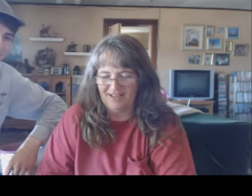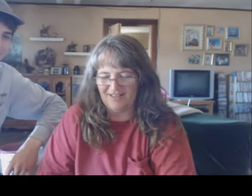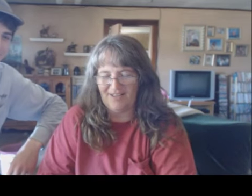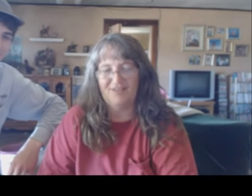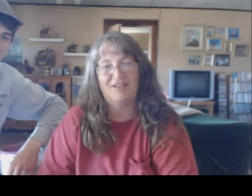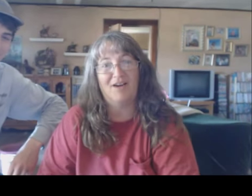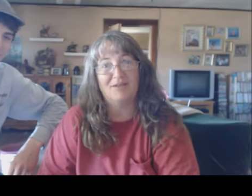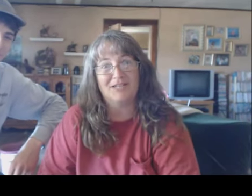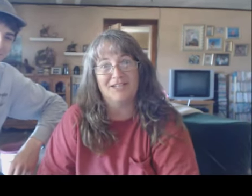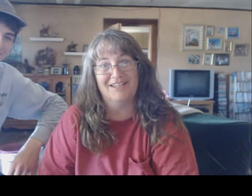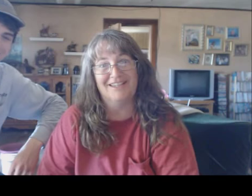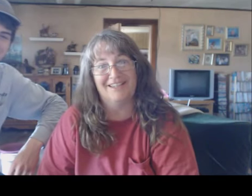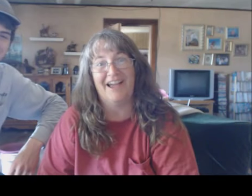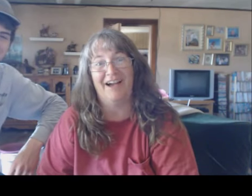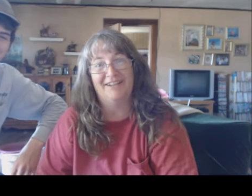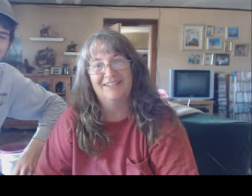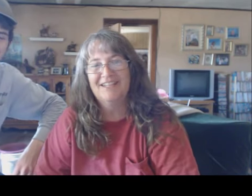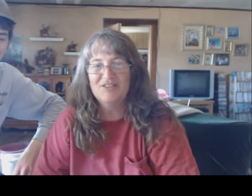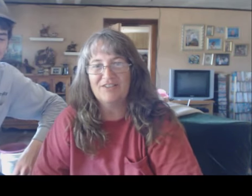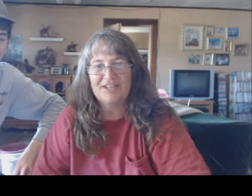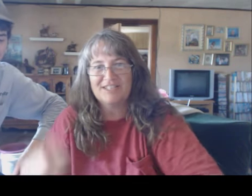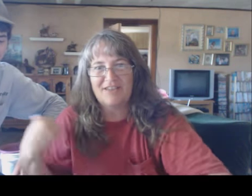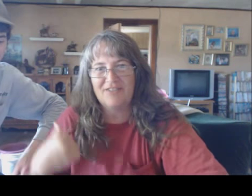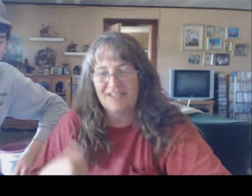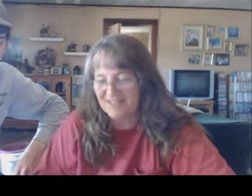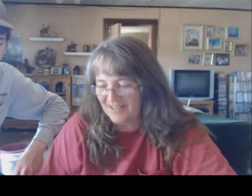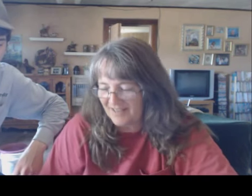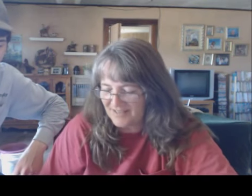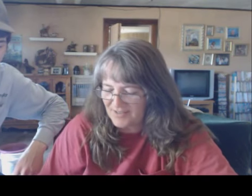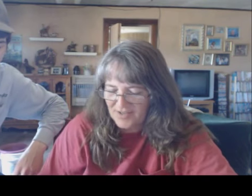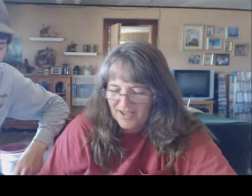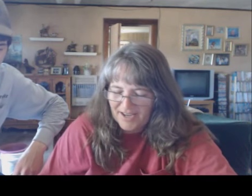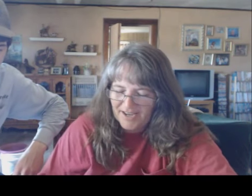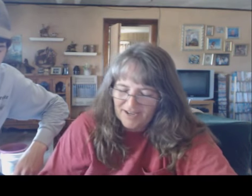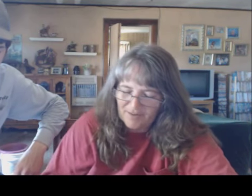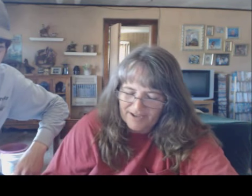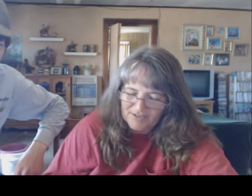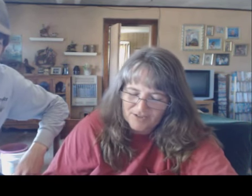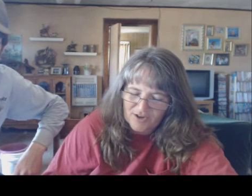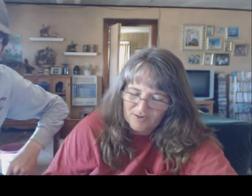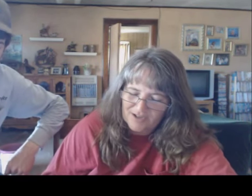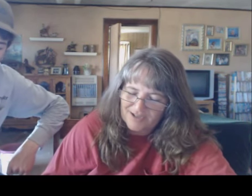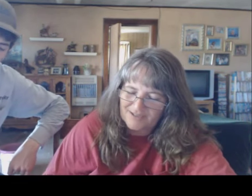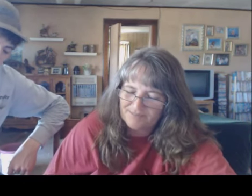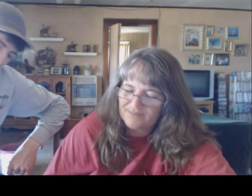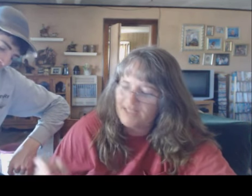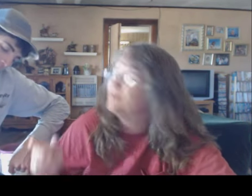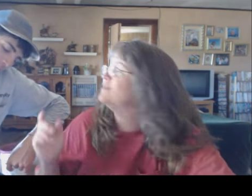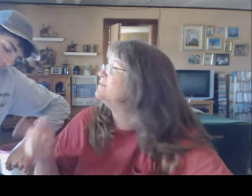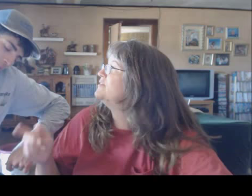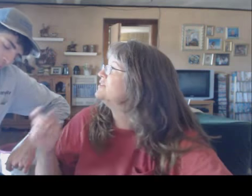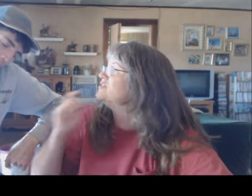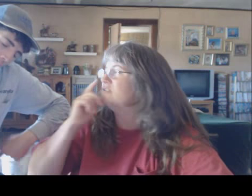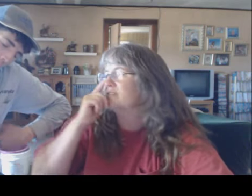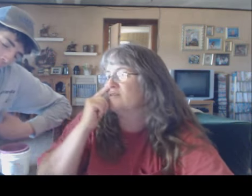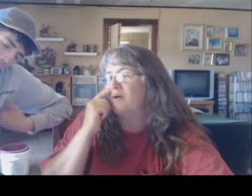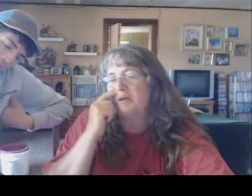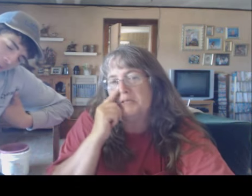Not safe when it's Yeah. Not very safe in his hands. Anyway, so, anyway, we moved the tree ring. What do we